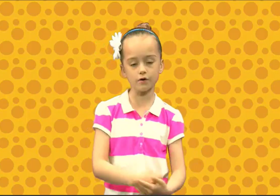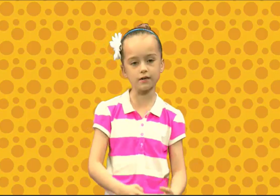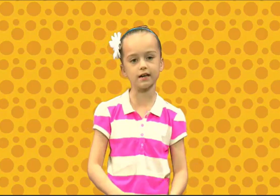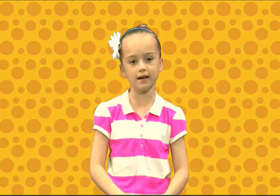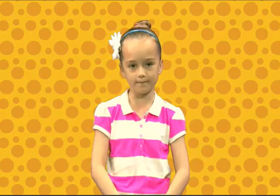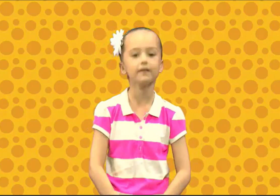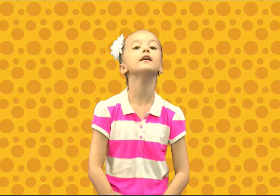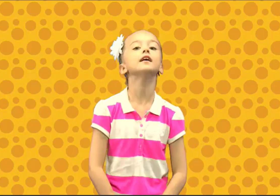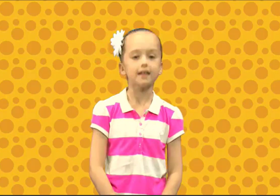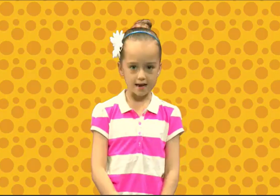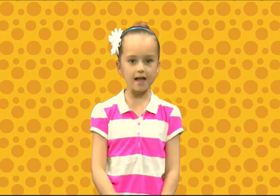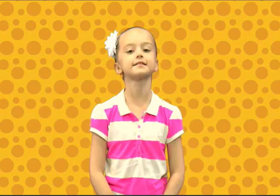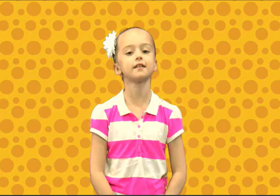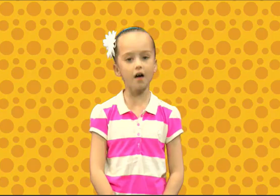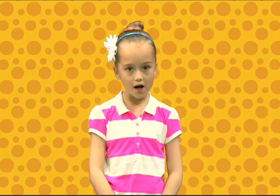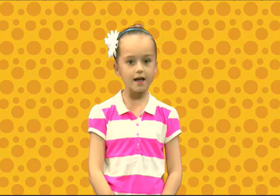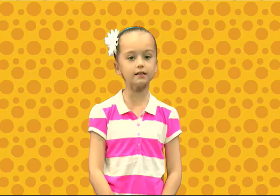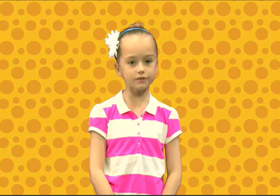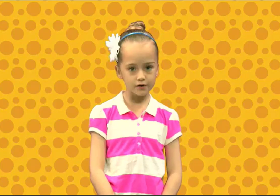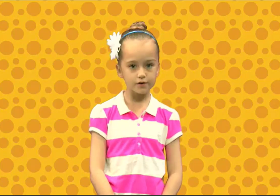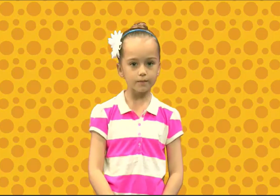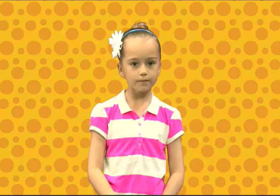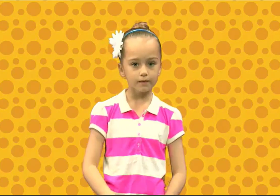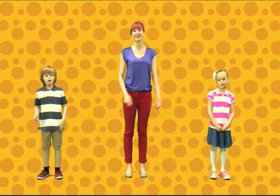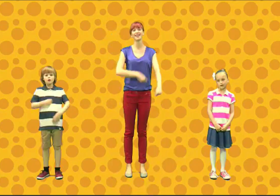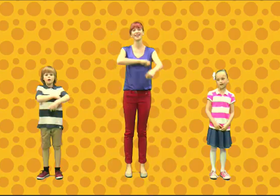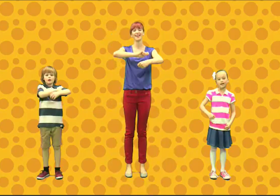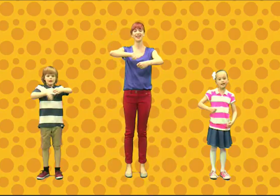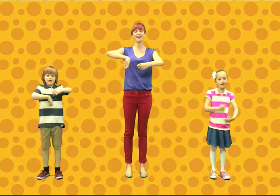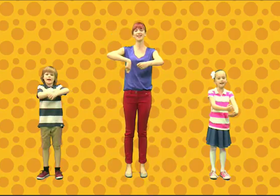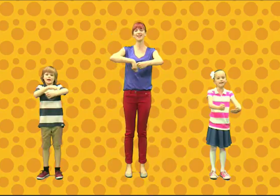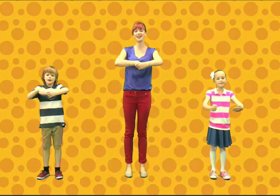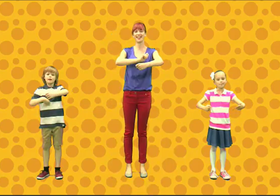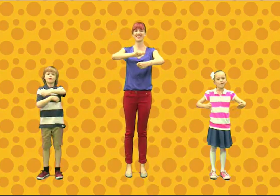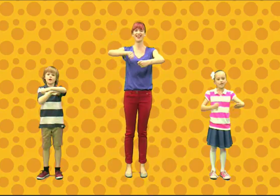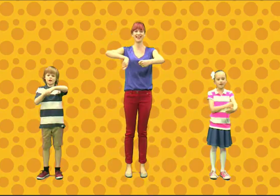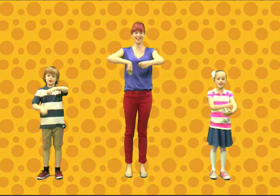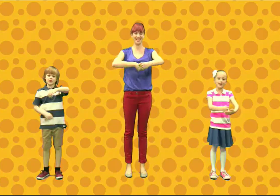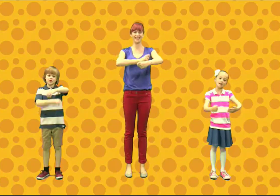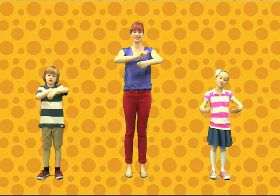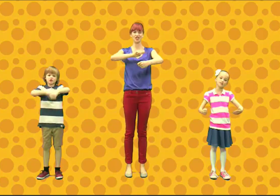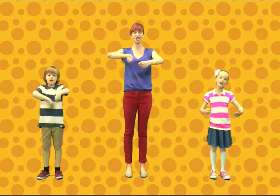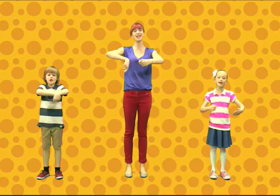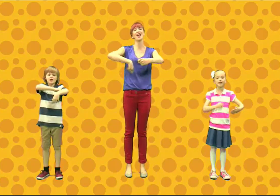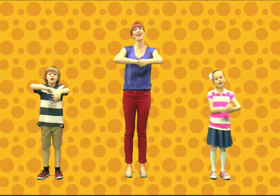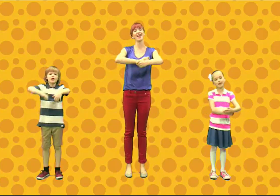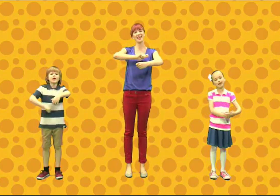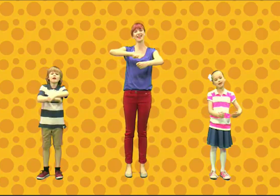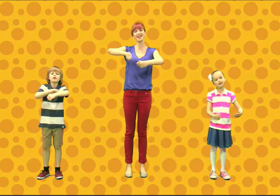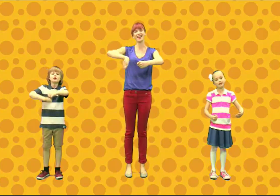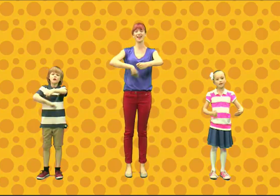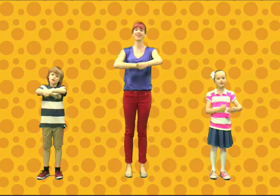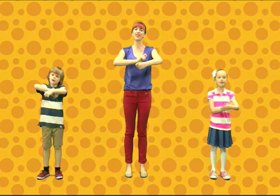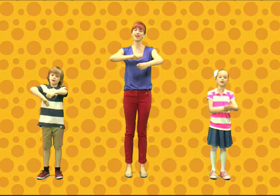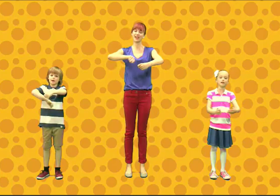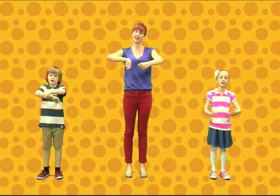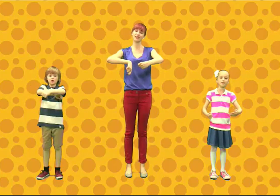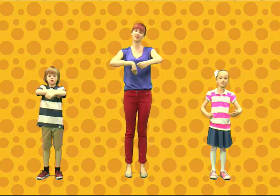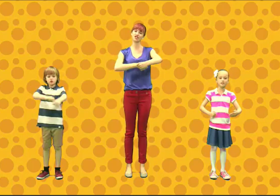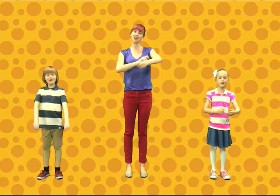cooking, yes I do In the kitchen, in the kitchen